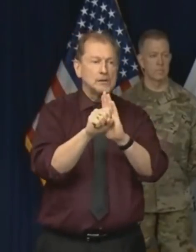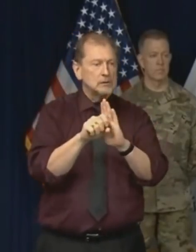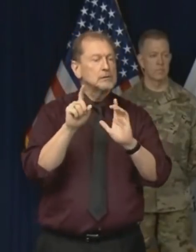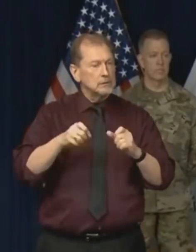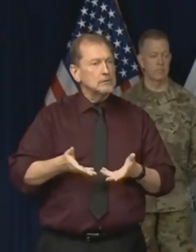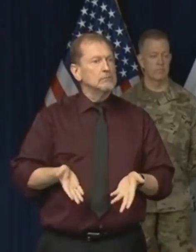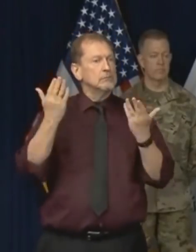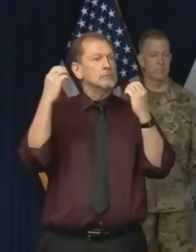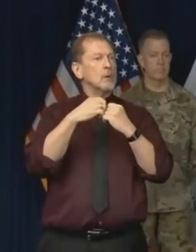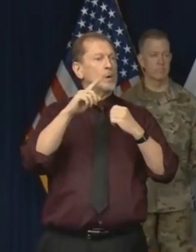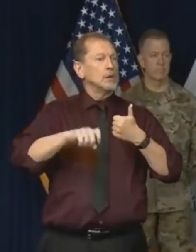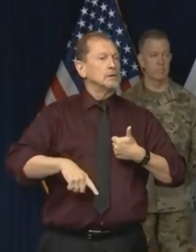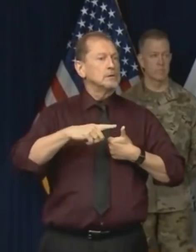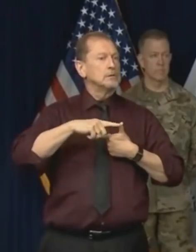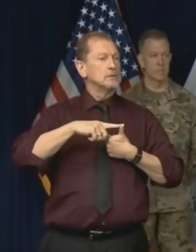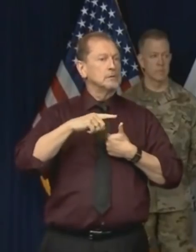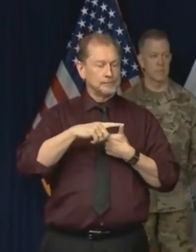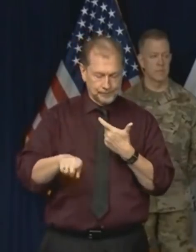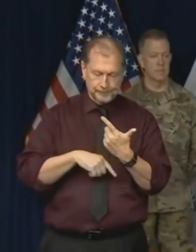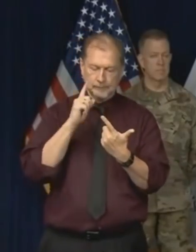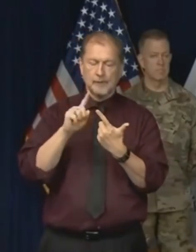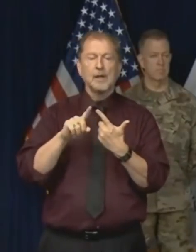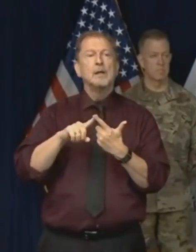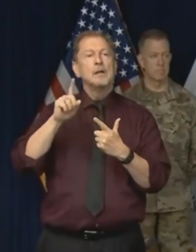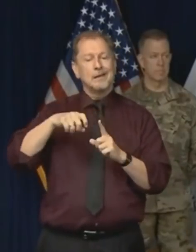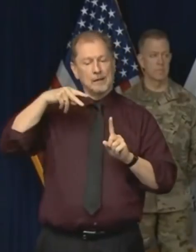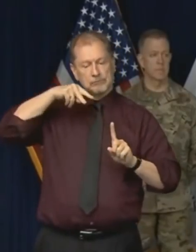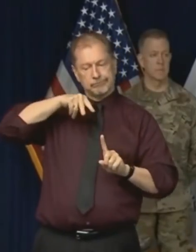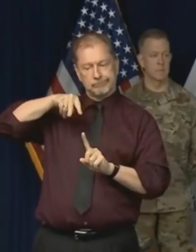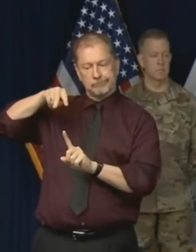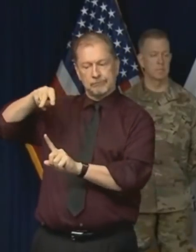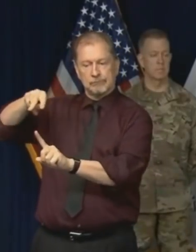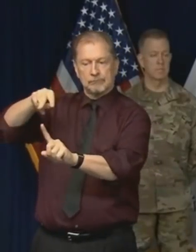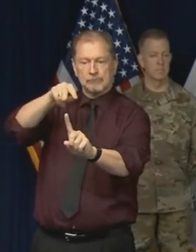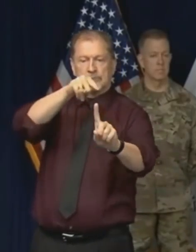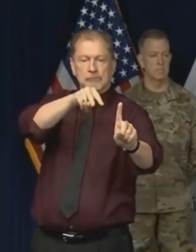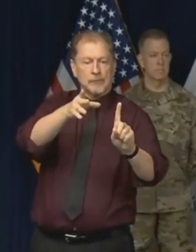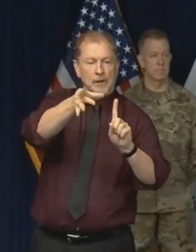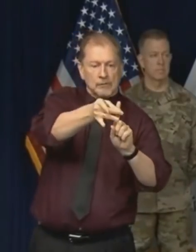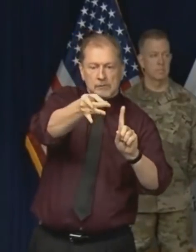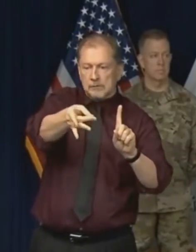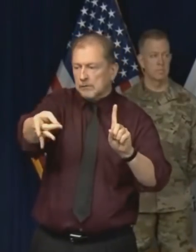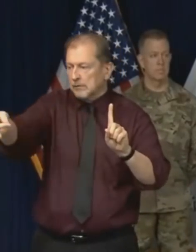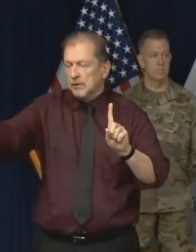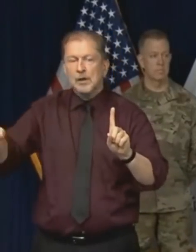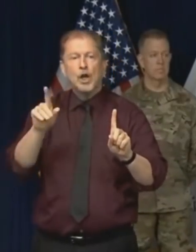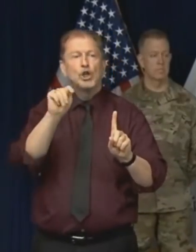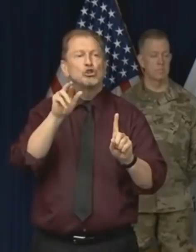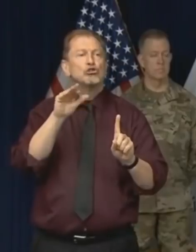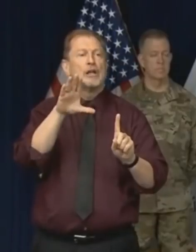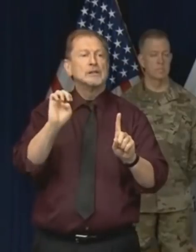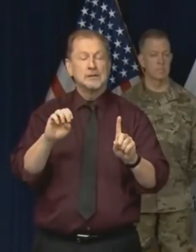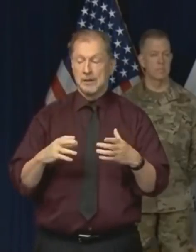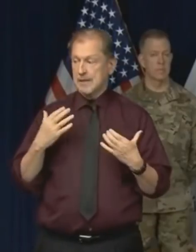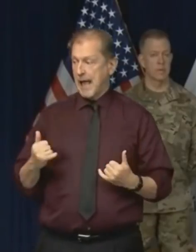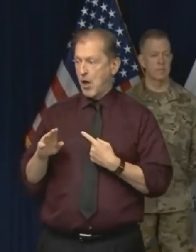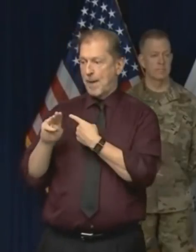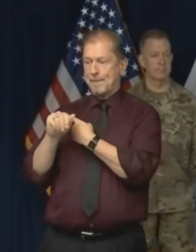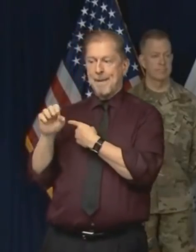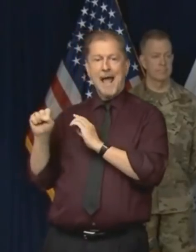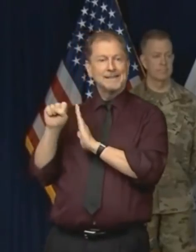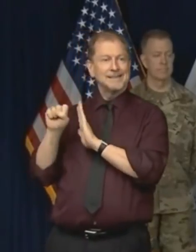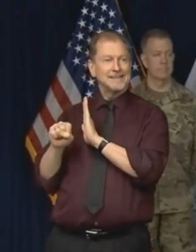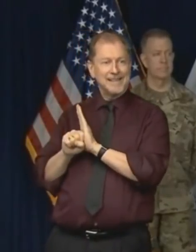need a comprehensive contact tracing effort, which Massachusetts has begun to stand up. And